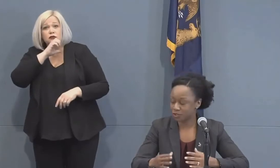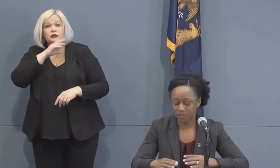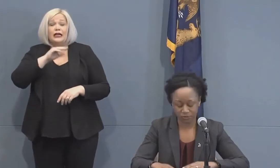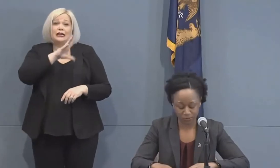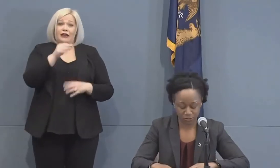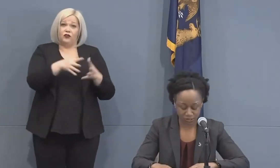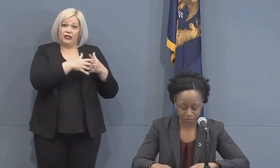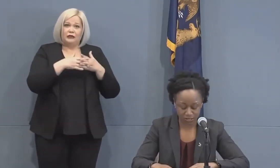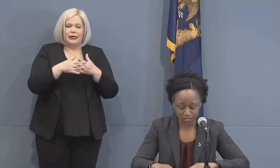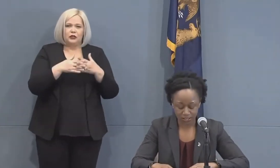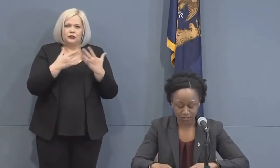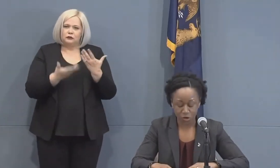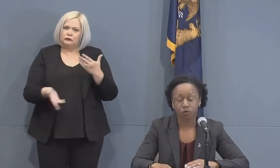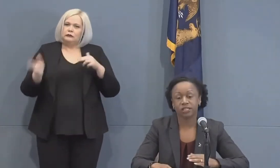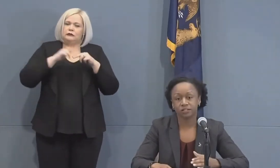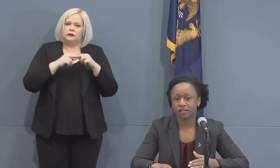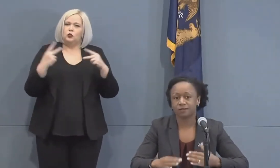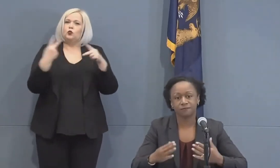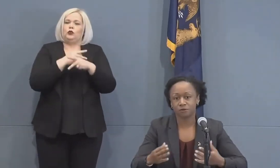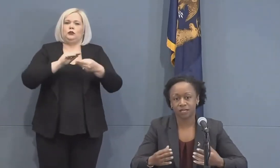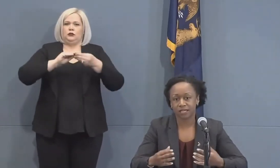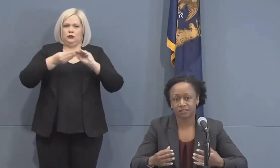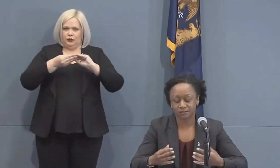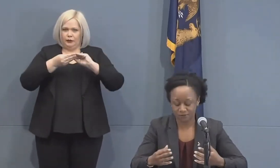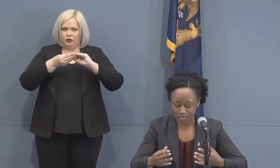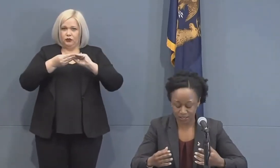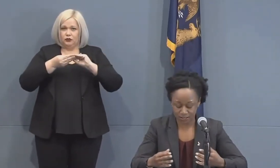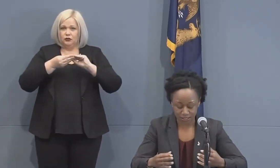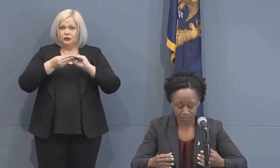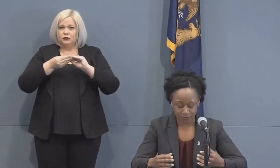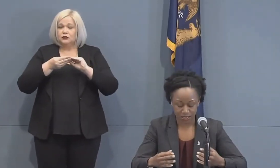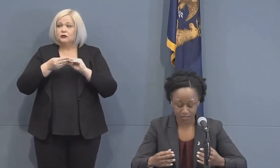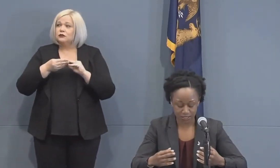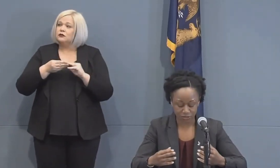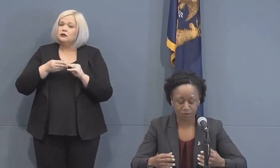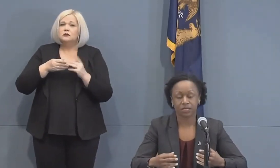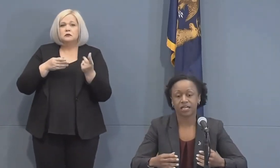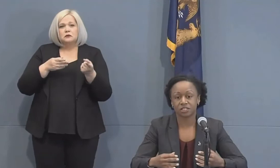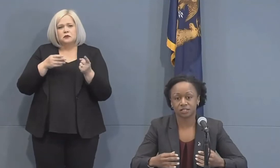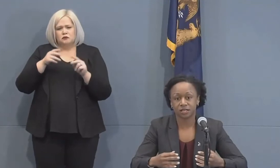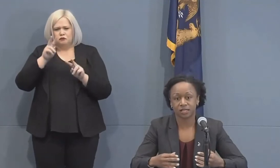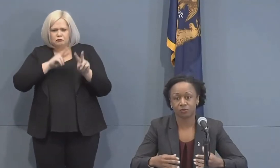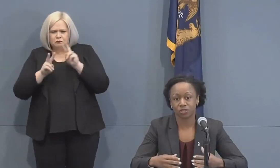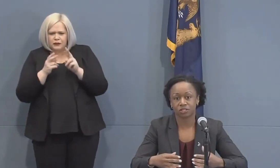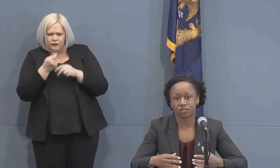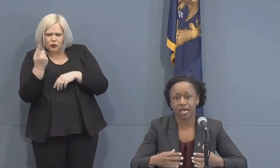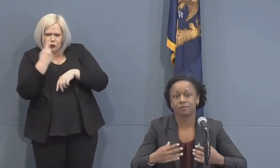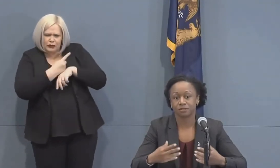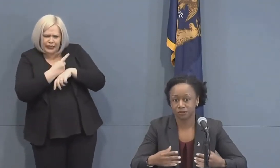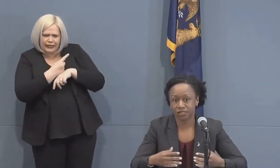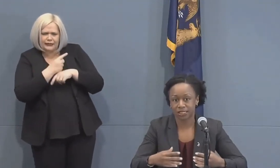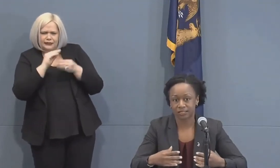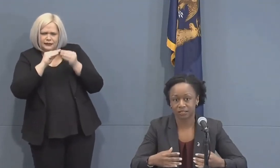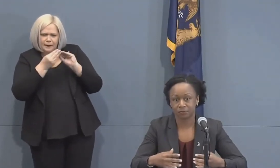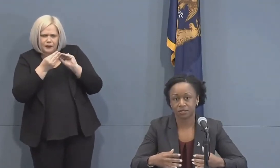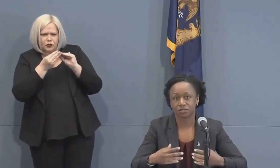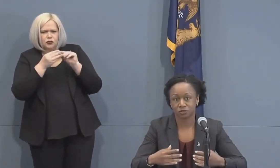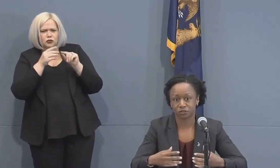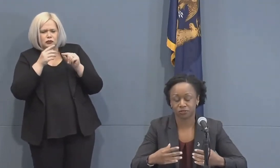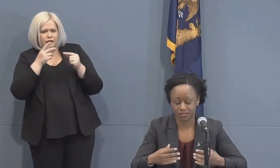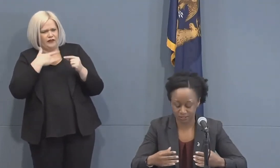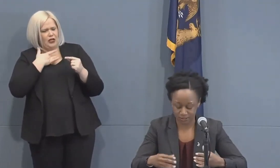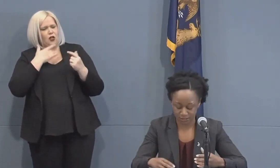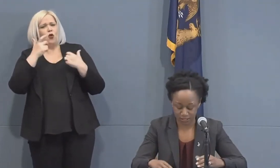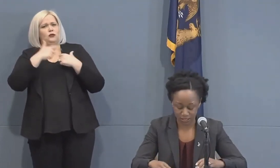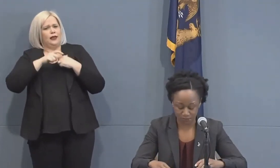It would be premature to only look at a few days of data to make a determination that we should absolutely ease up